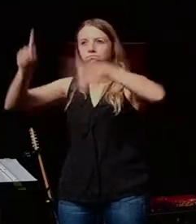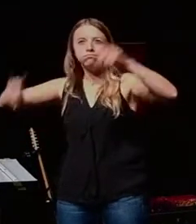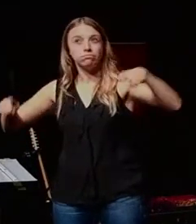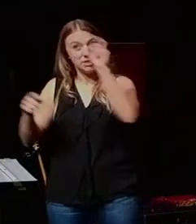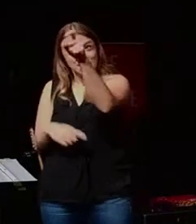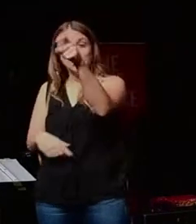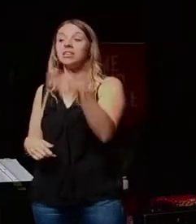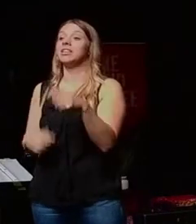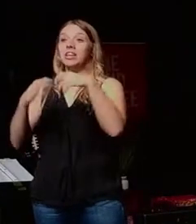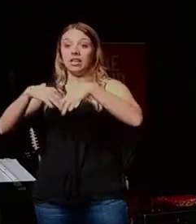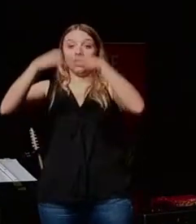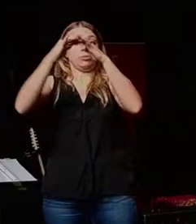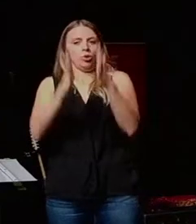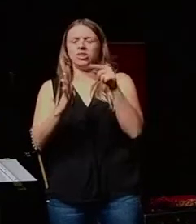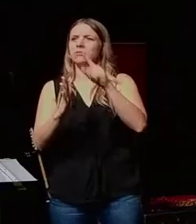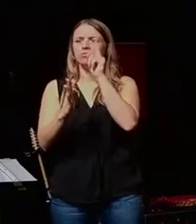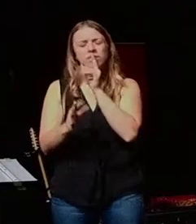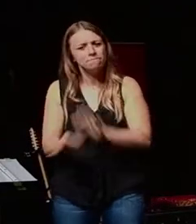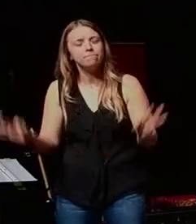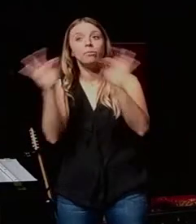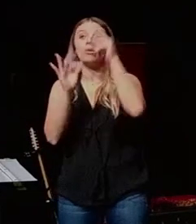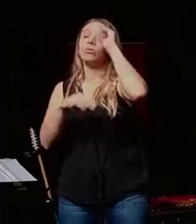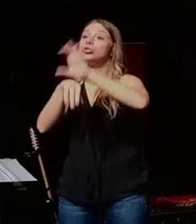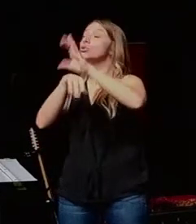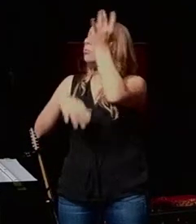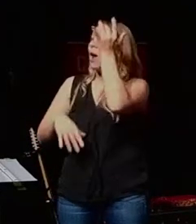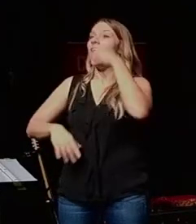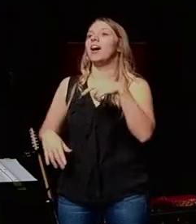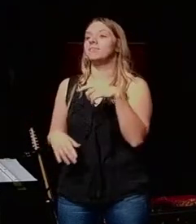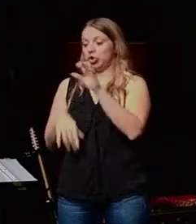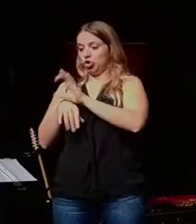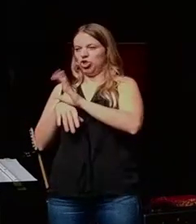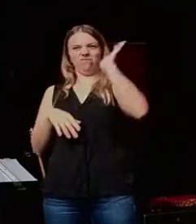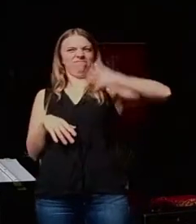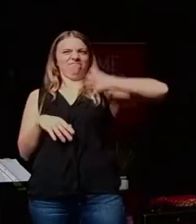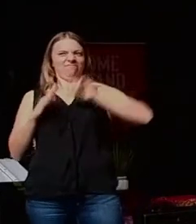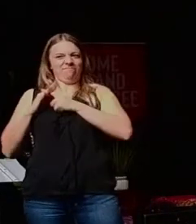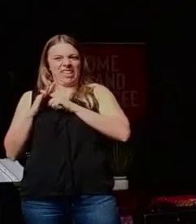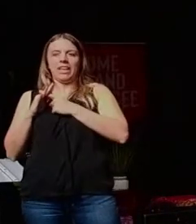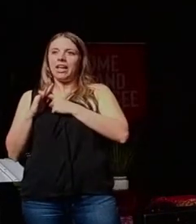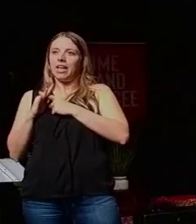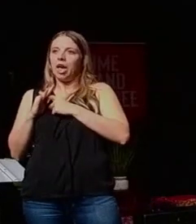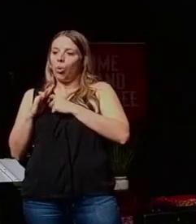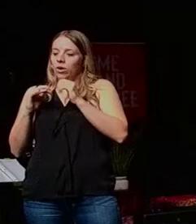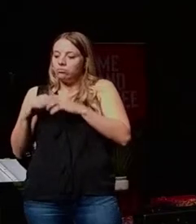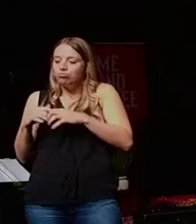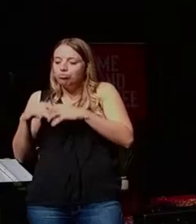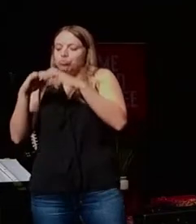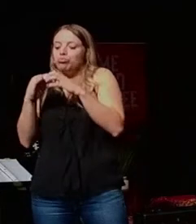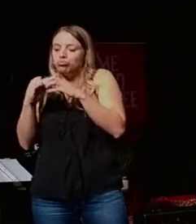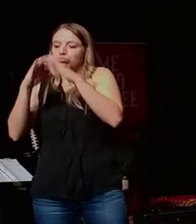right? And entrepreneurship is an essential part of it because the church in its original form was an entrepreneurial church.